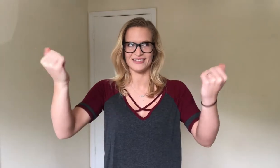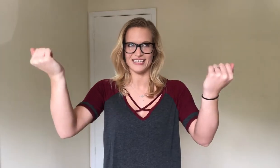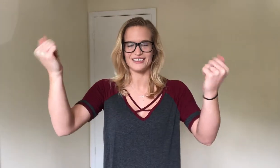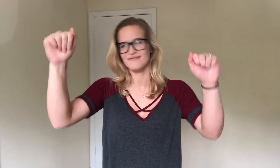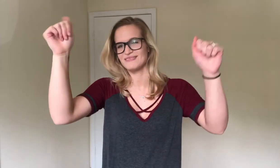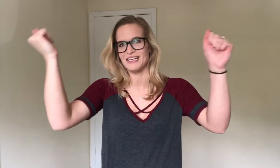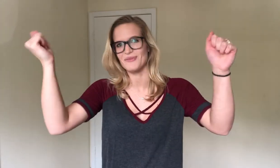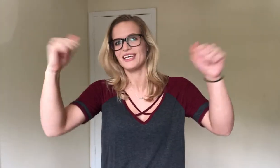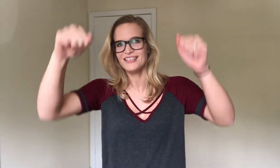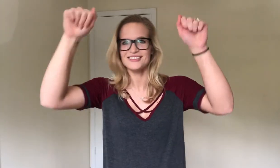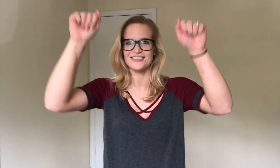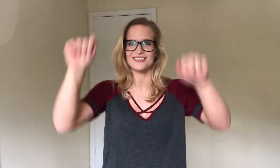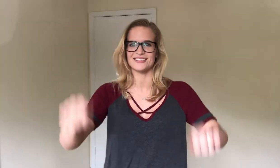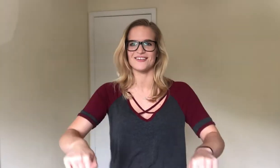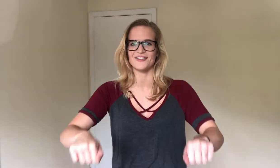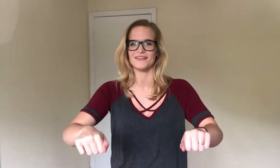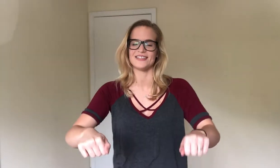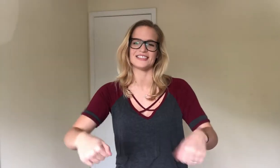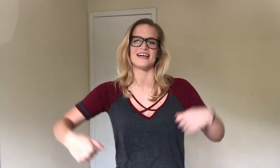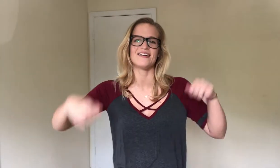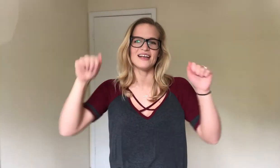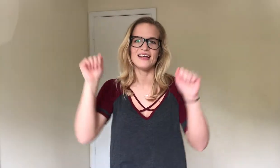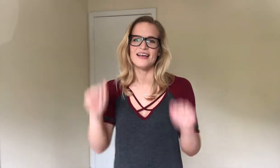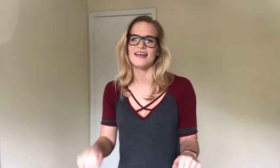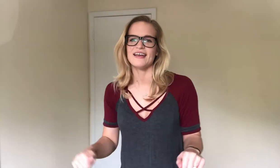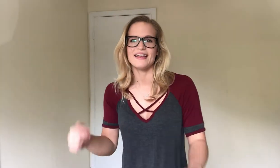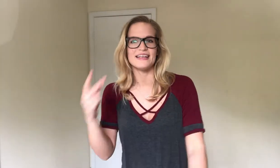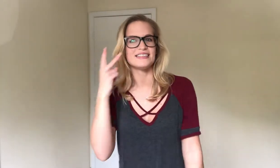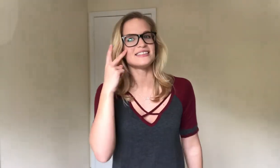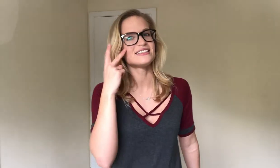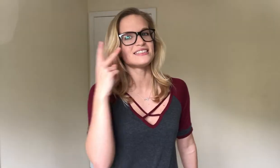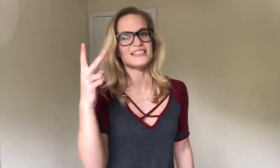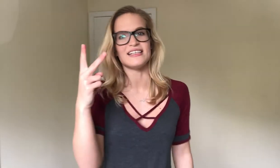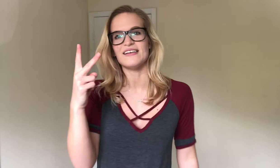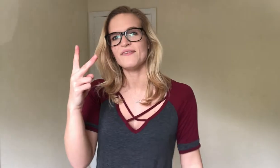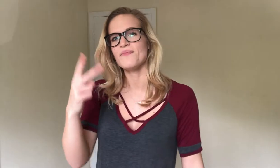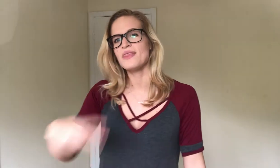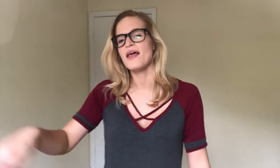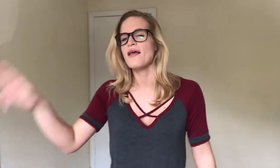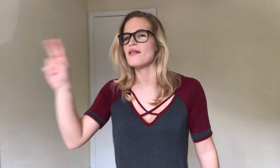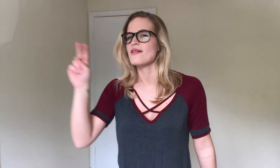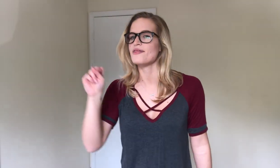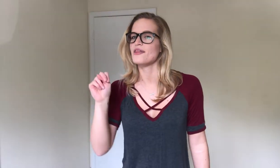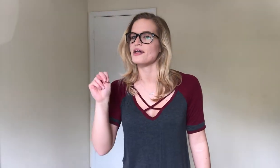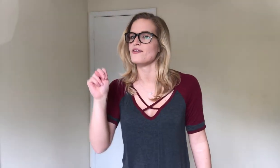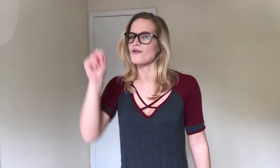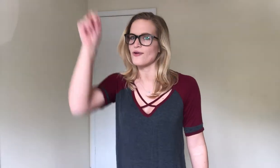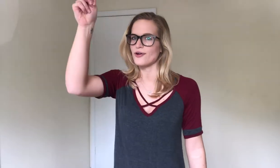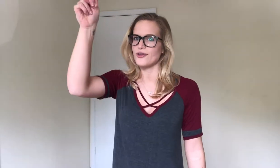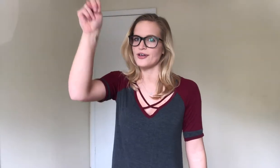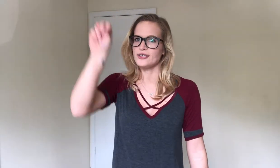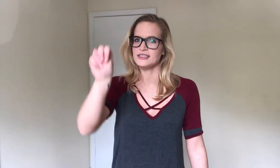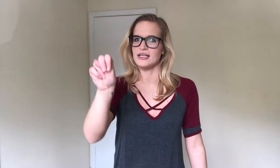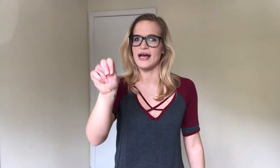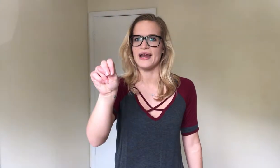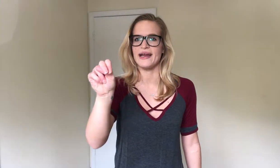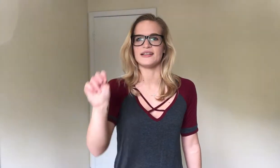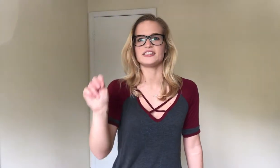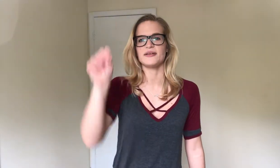Get. Same thing. So you just throw your fist down. Get to see. The northern. So N handshake.